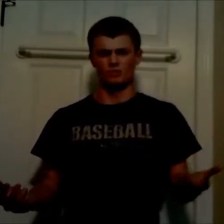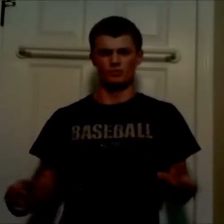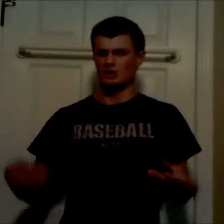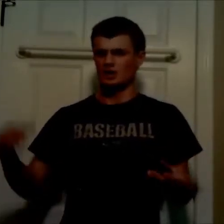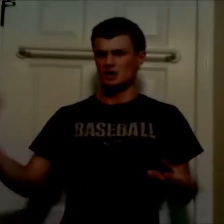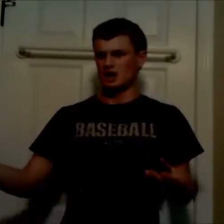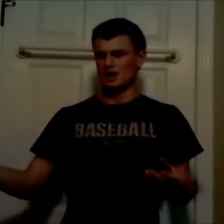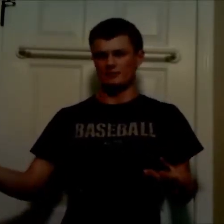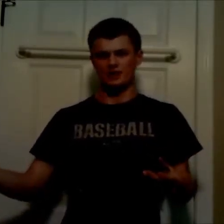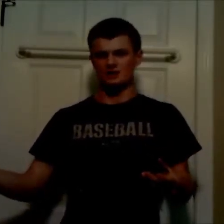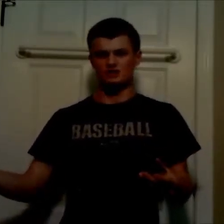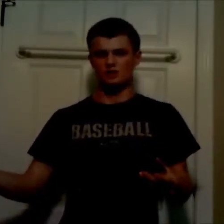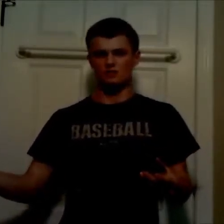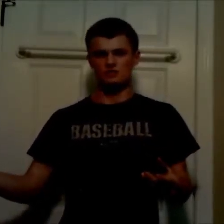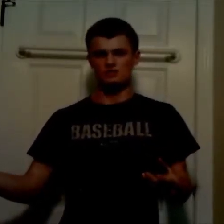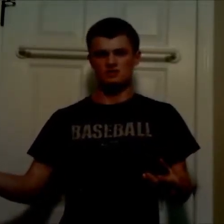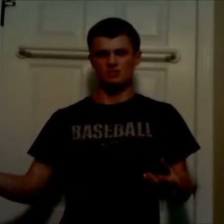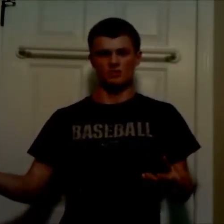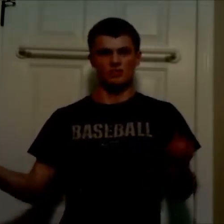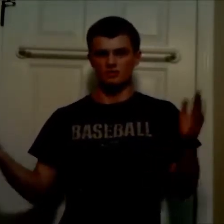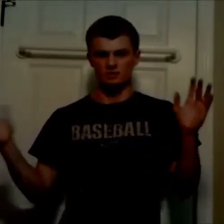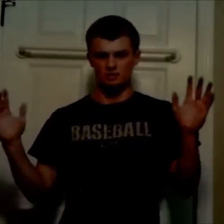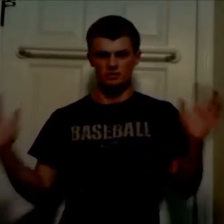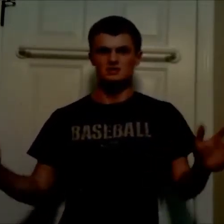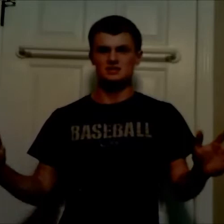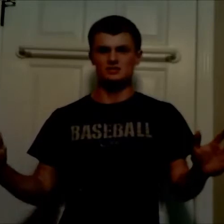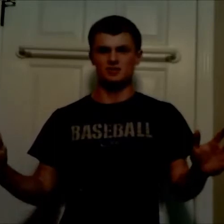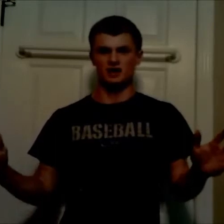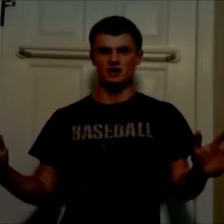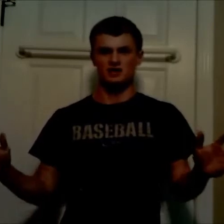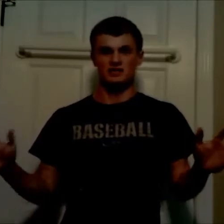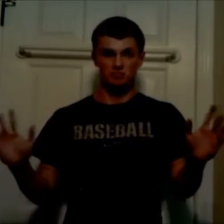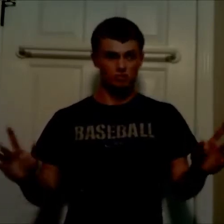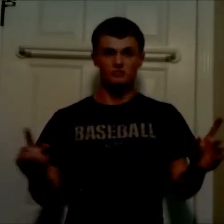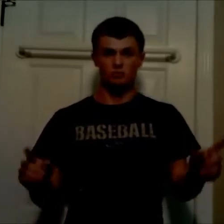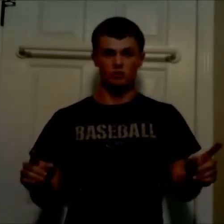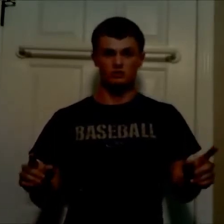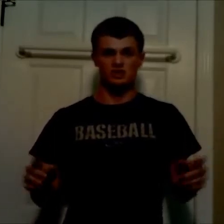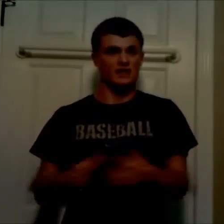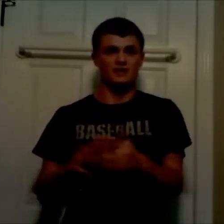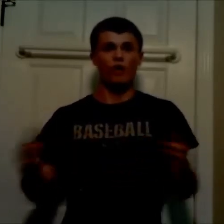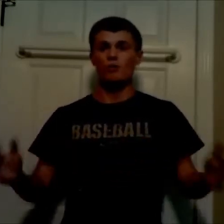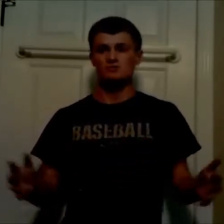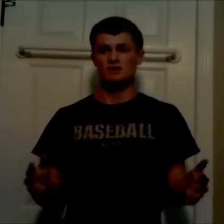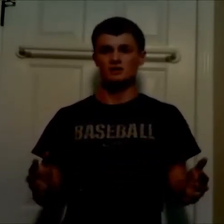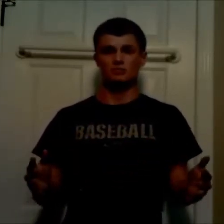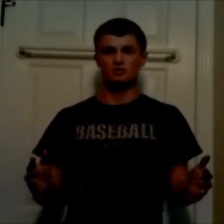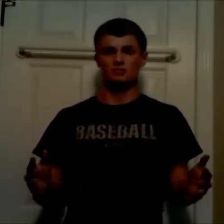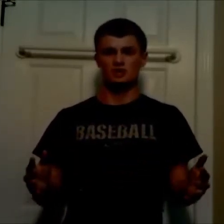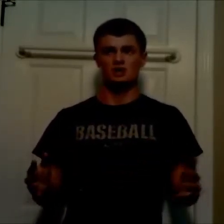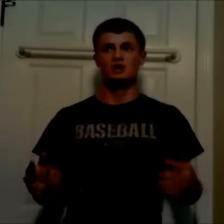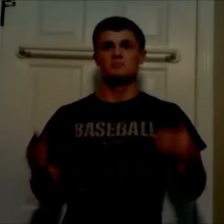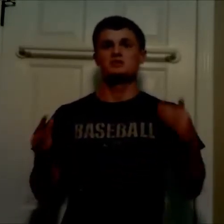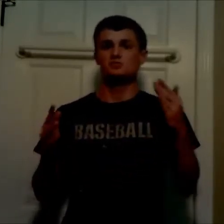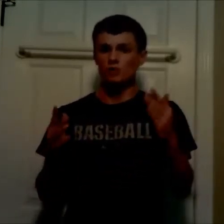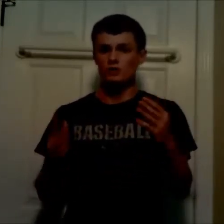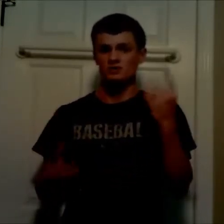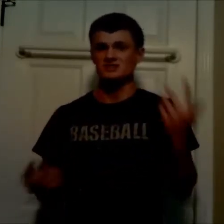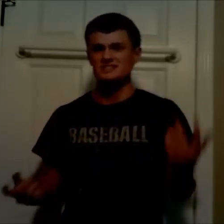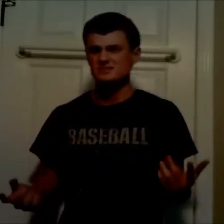movie. And, Star Wars in December. You need to stick with that. They proved it works, and they're always making a bunch of money. Because, one, there's not